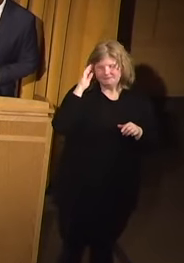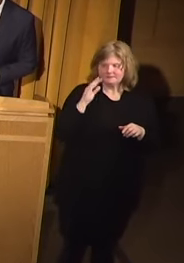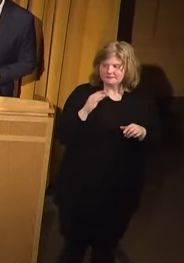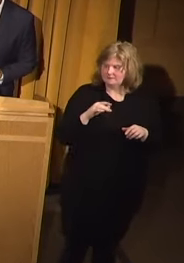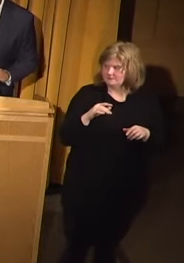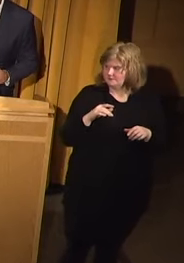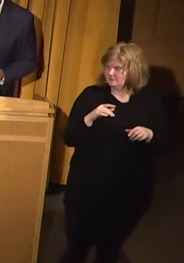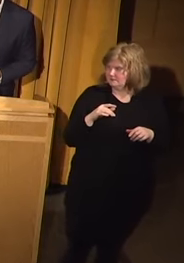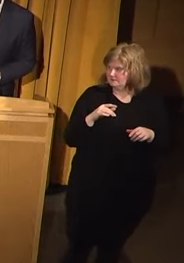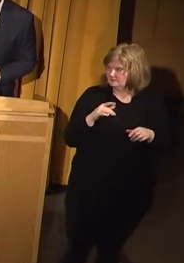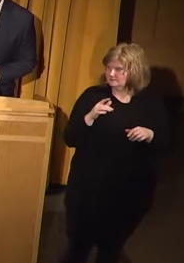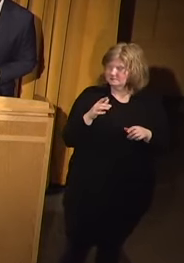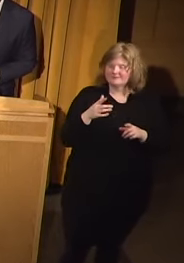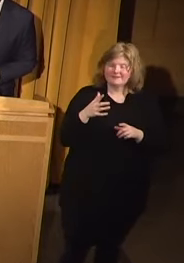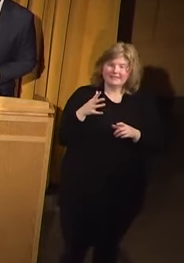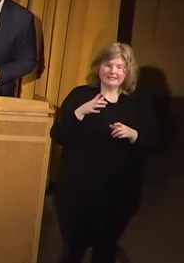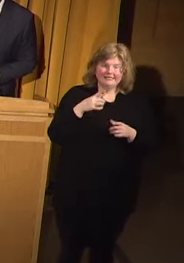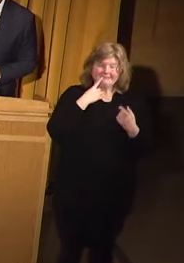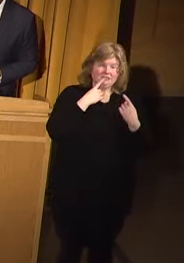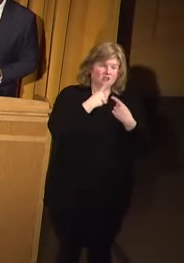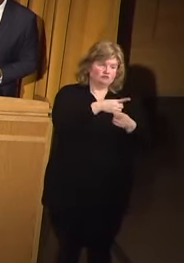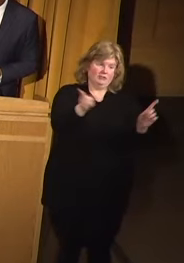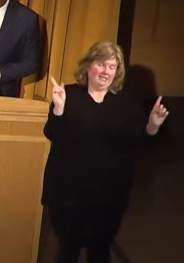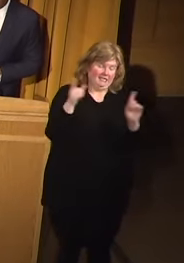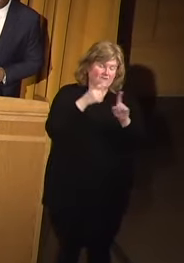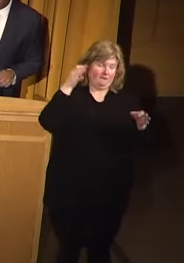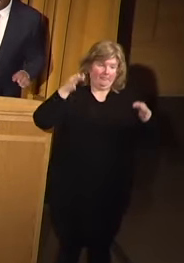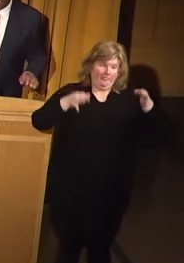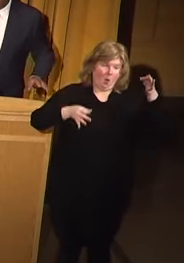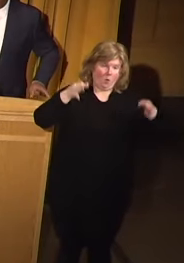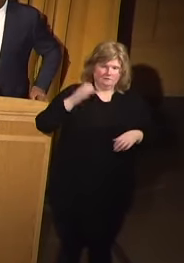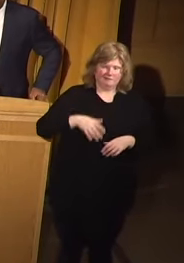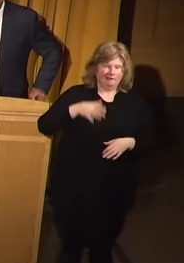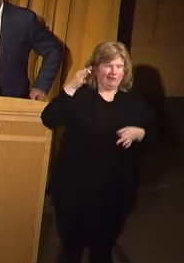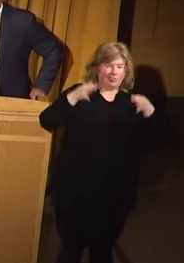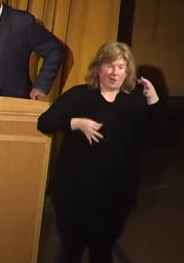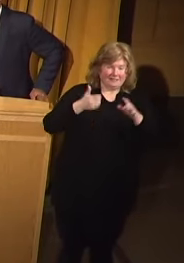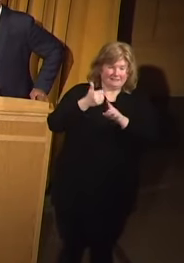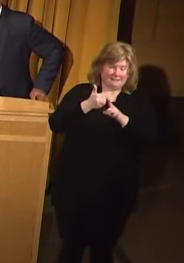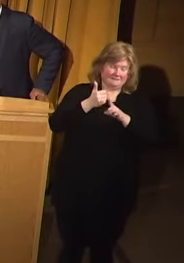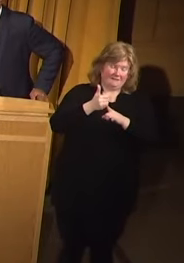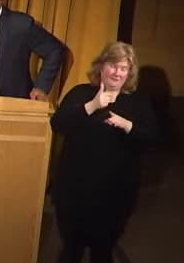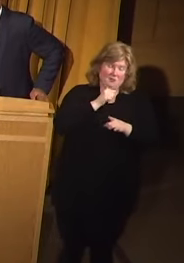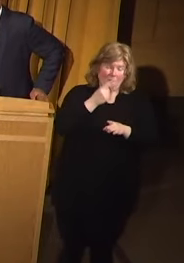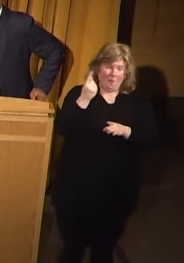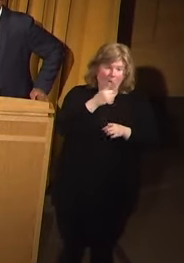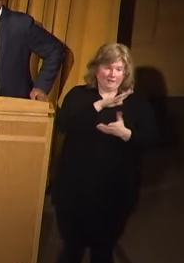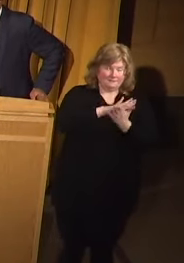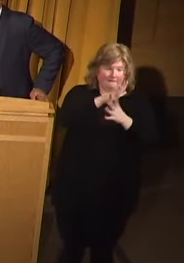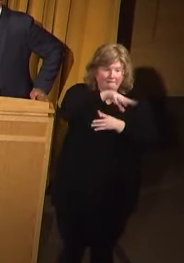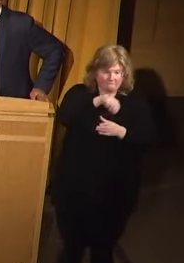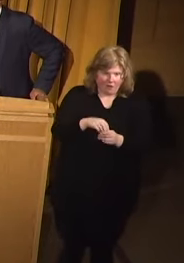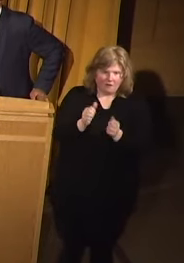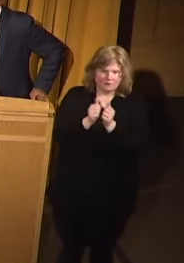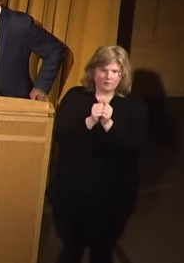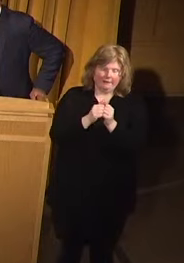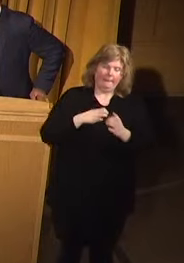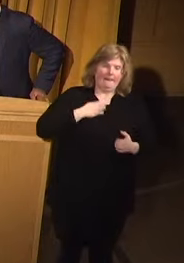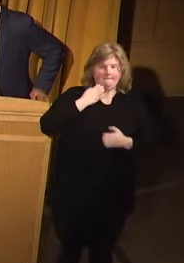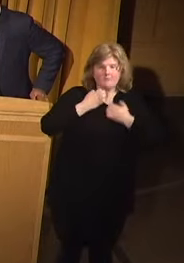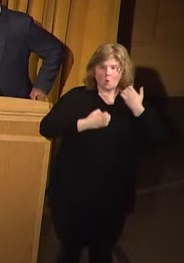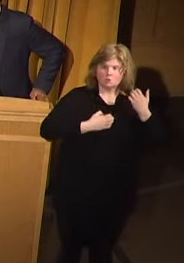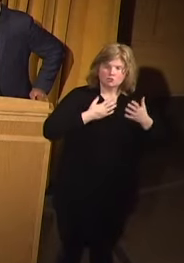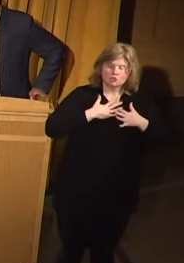colleague here said, it's a decree. It's from the courts. Courts don't necessarily get involved always with the emotional